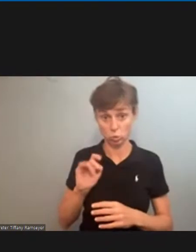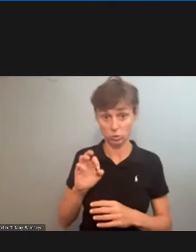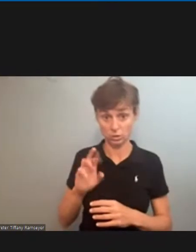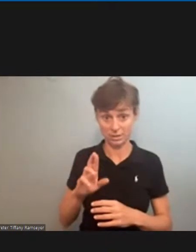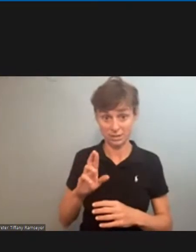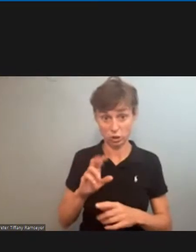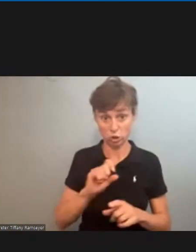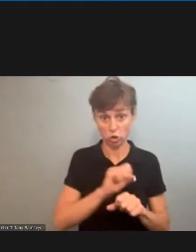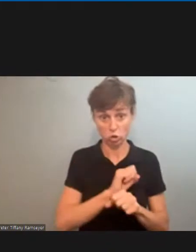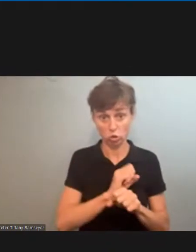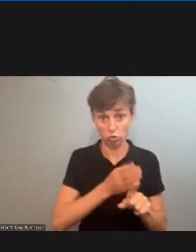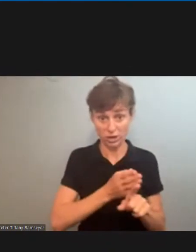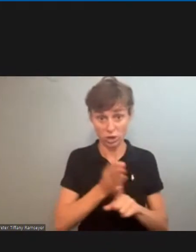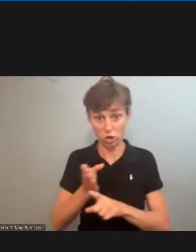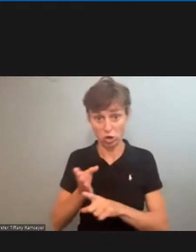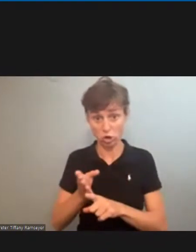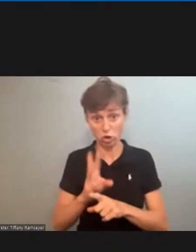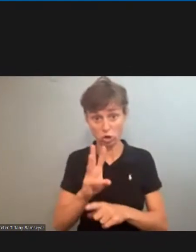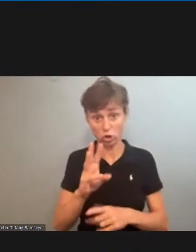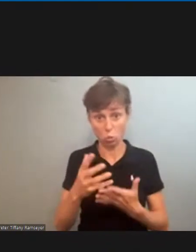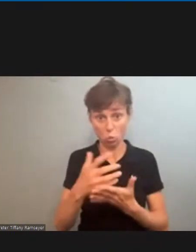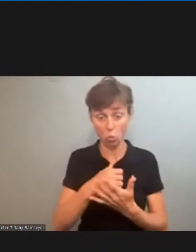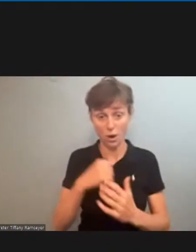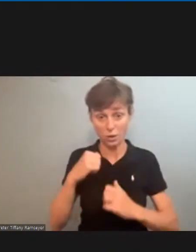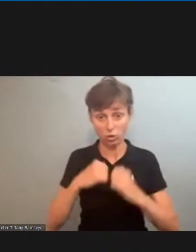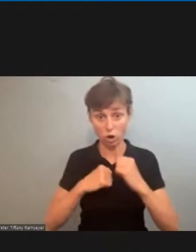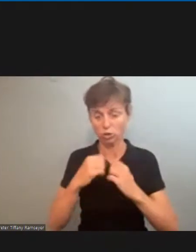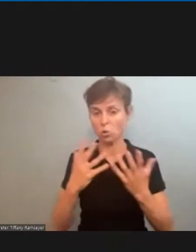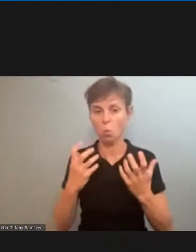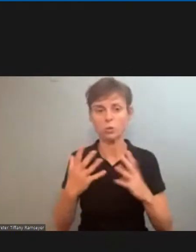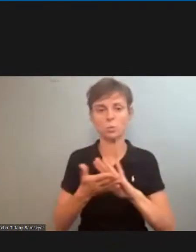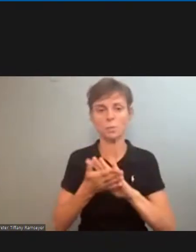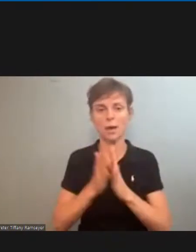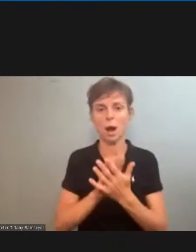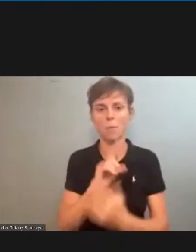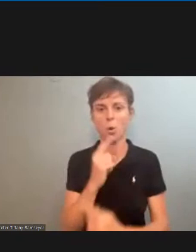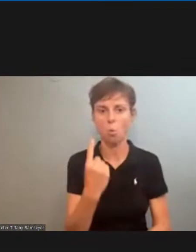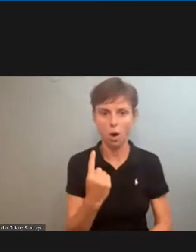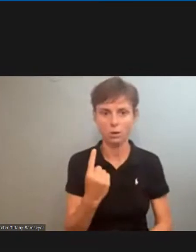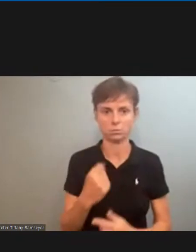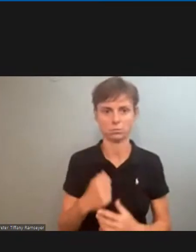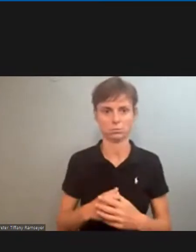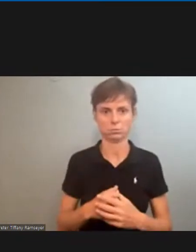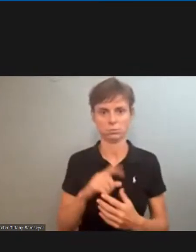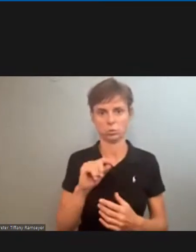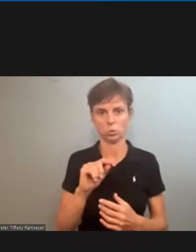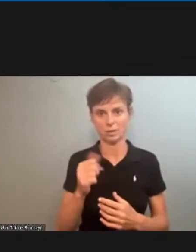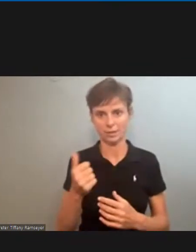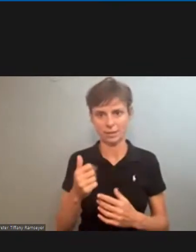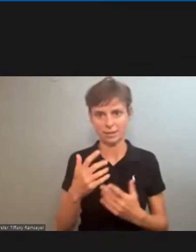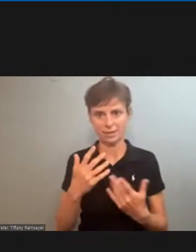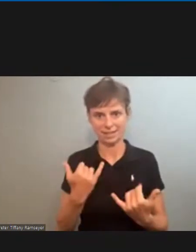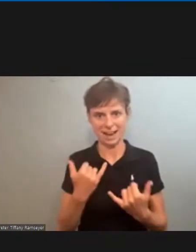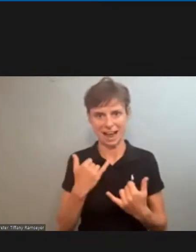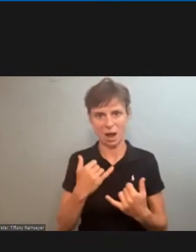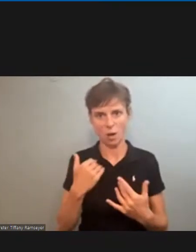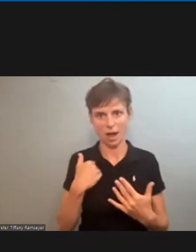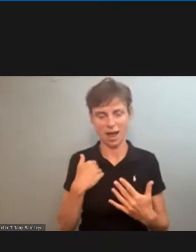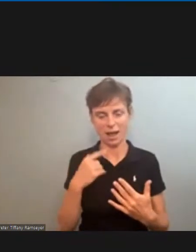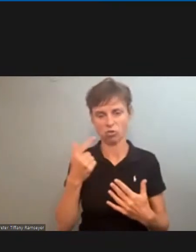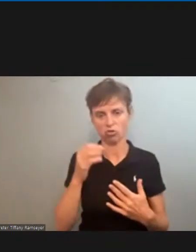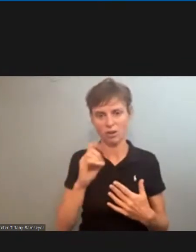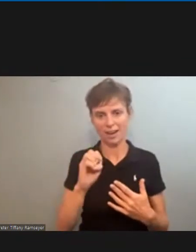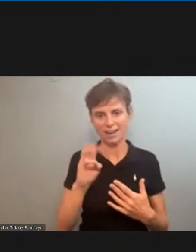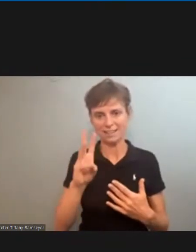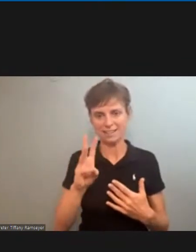structure we want it to be one in 2010 at least at uh grade six there's there were five lower steps